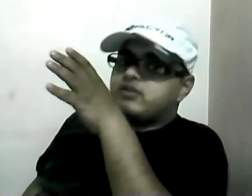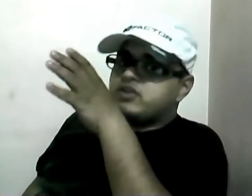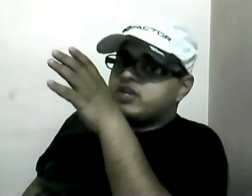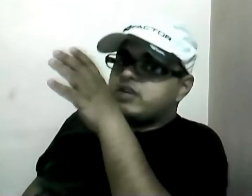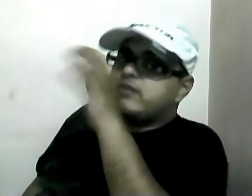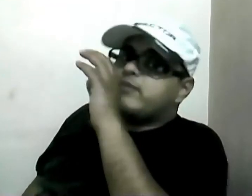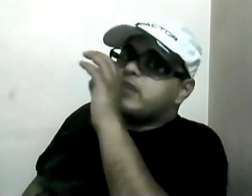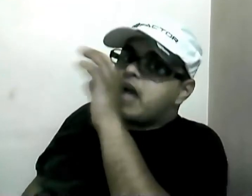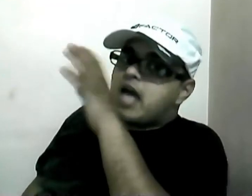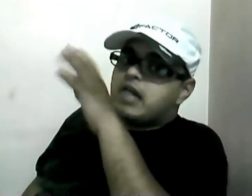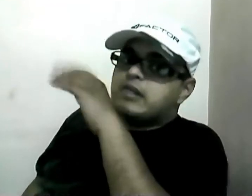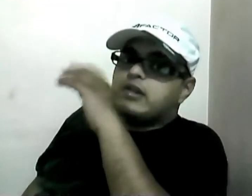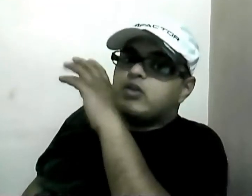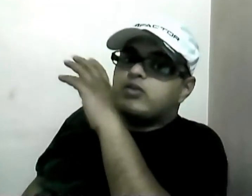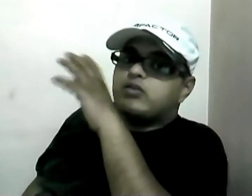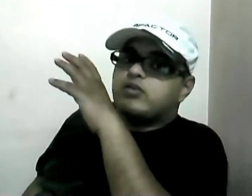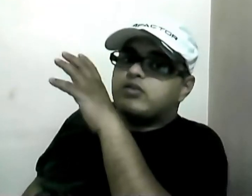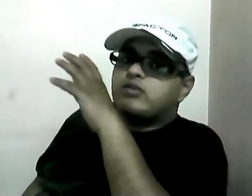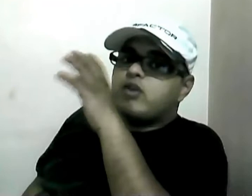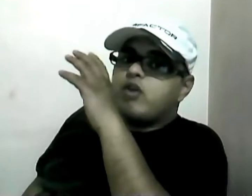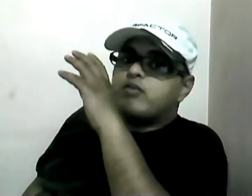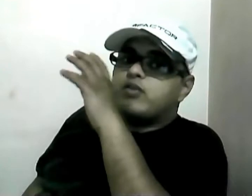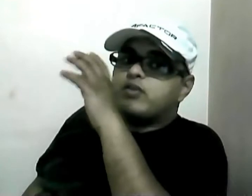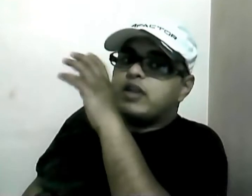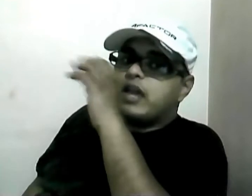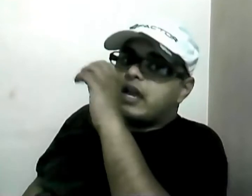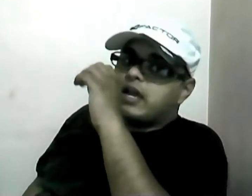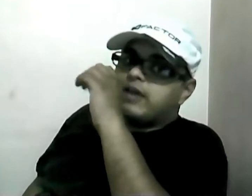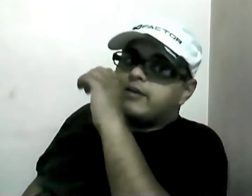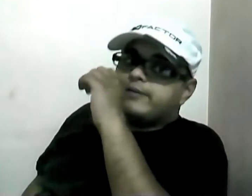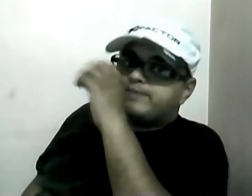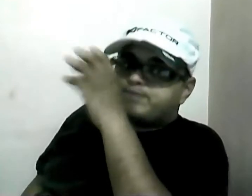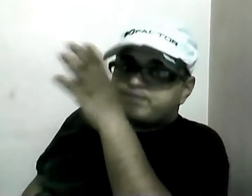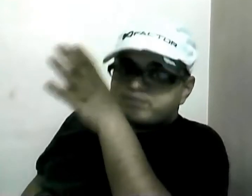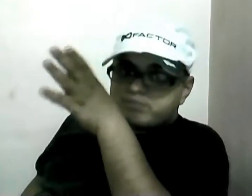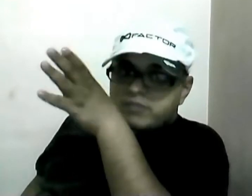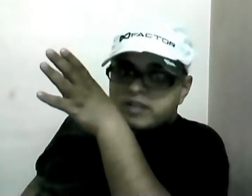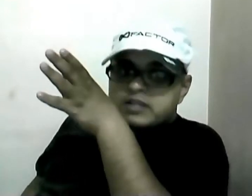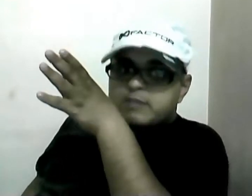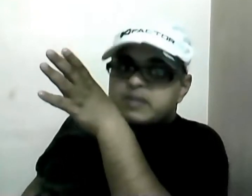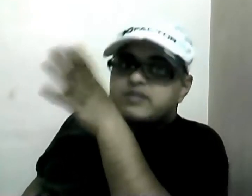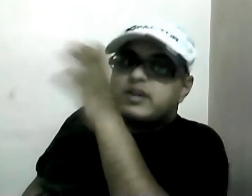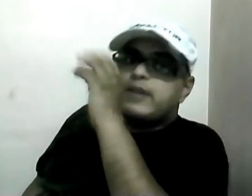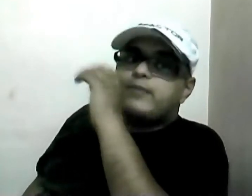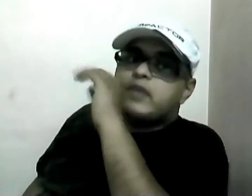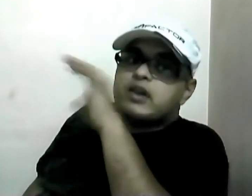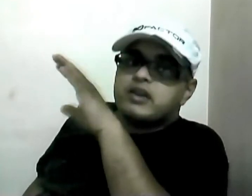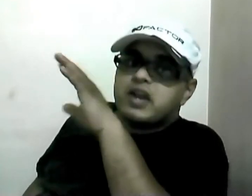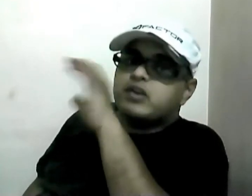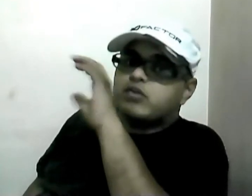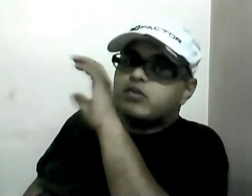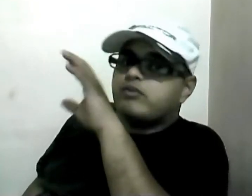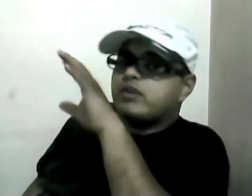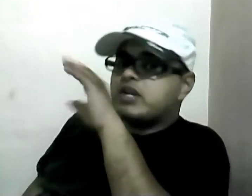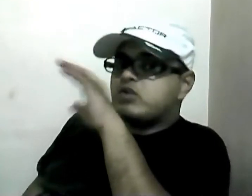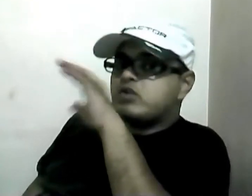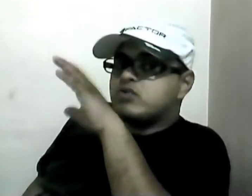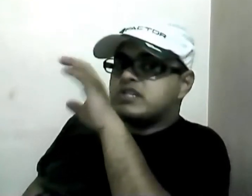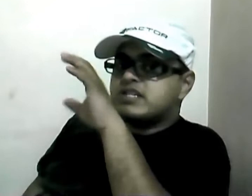hell. The consequence of using a simplistic yet user-funded tool such as